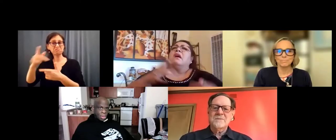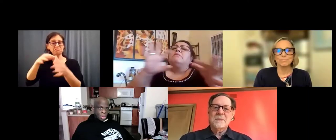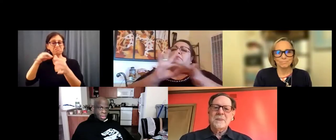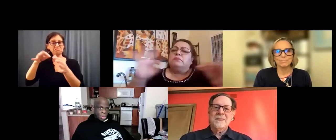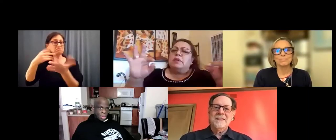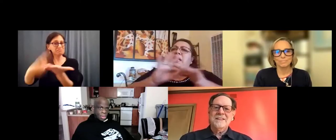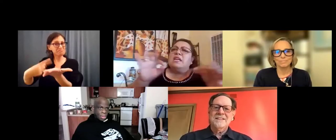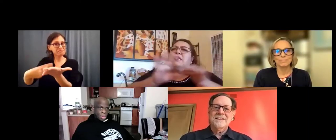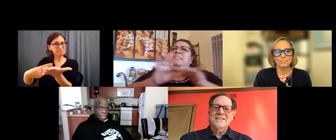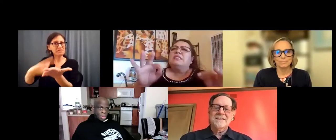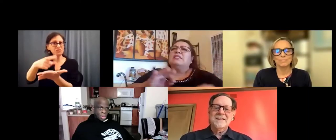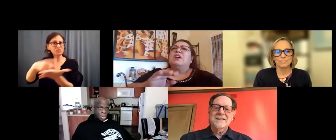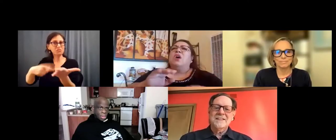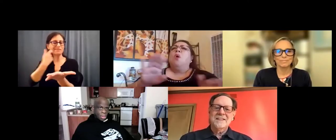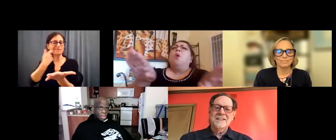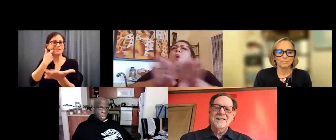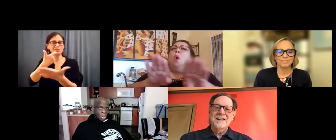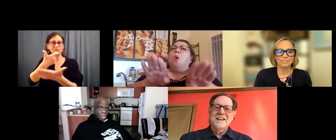moved by.